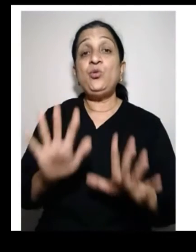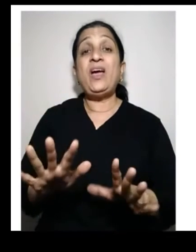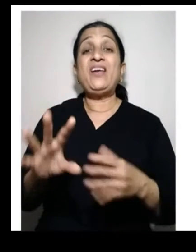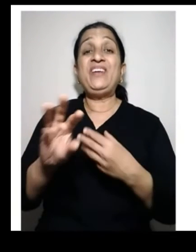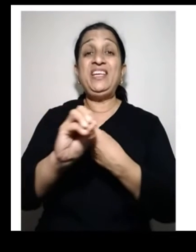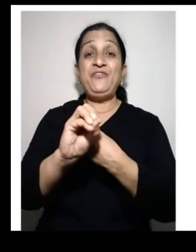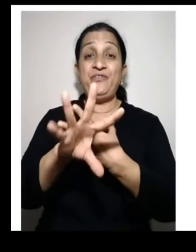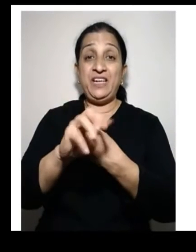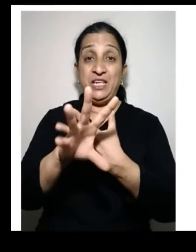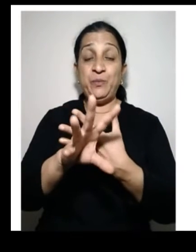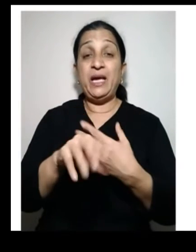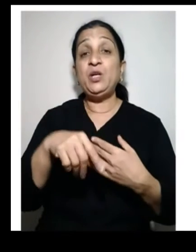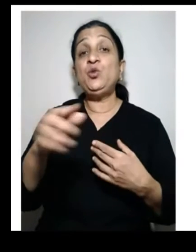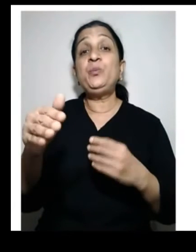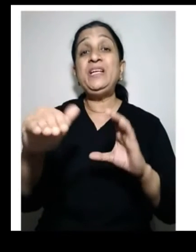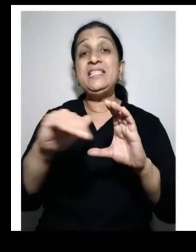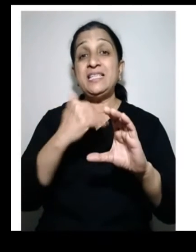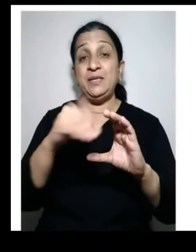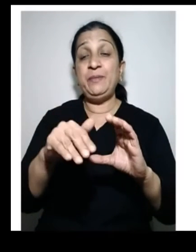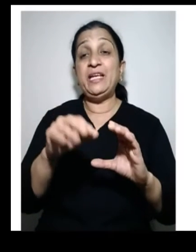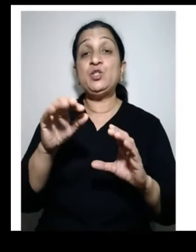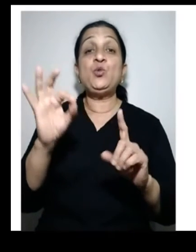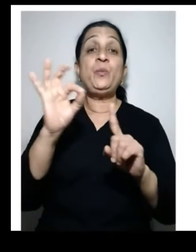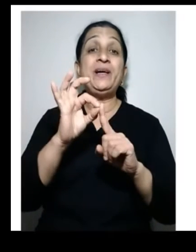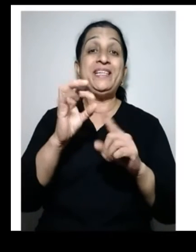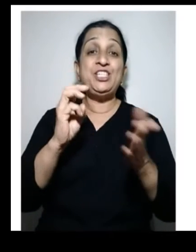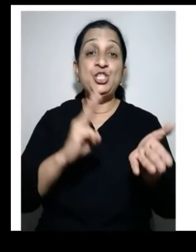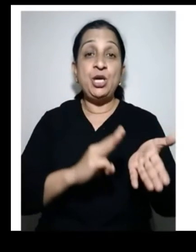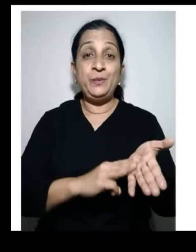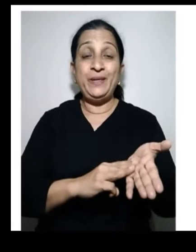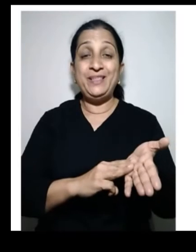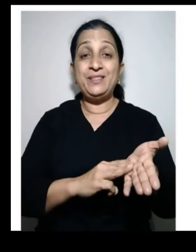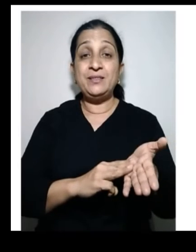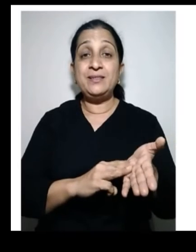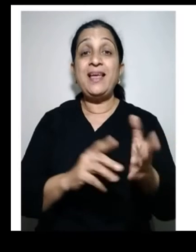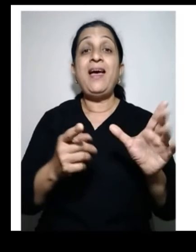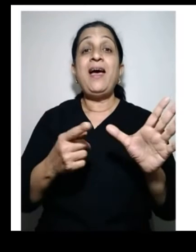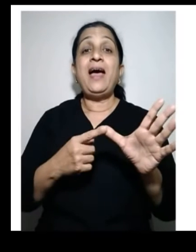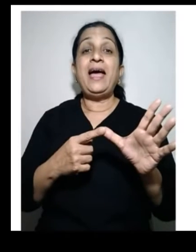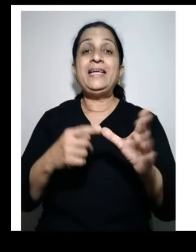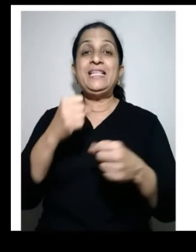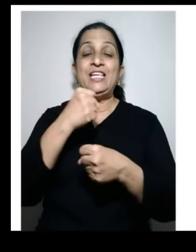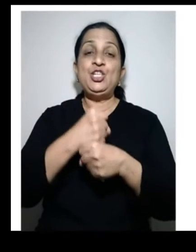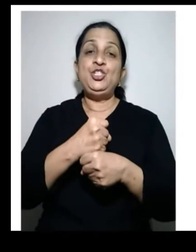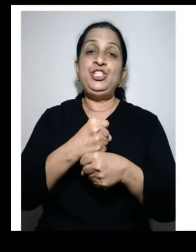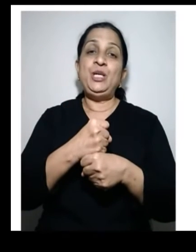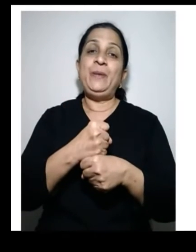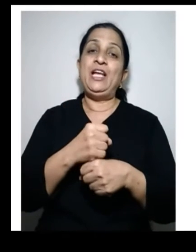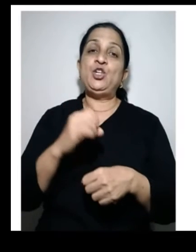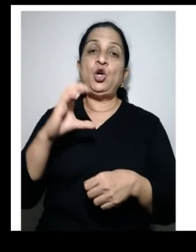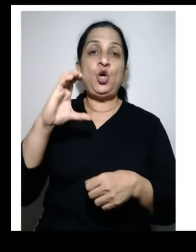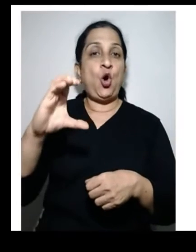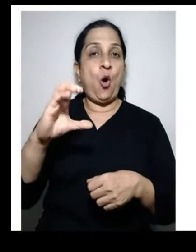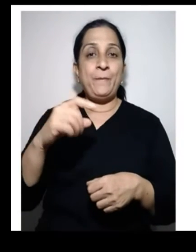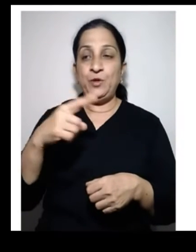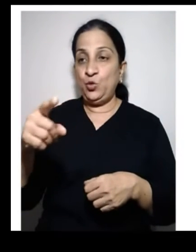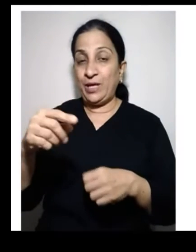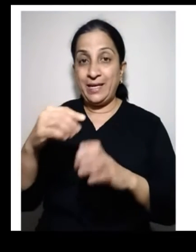If you have any feedback you may please email to ParishnianMentors at gmail